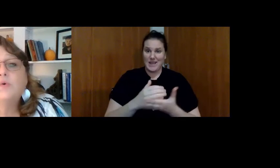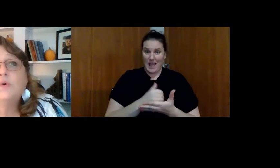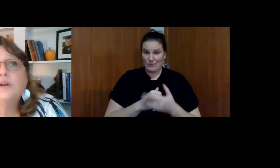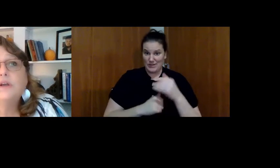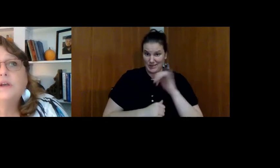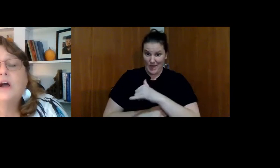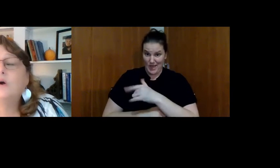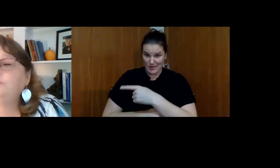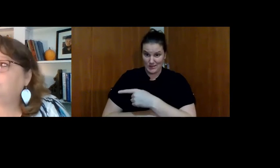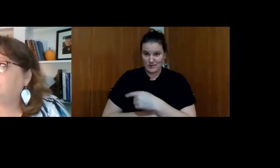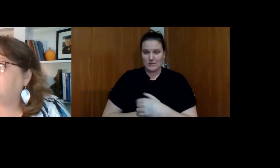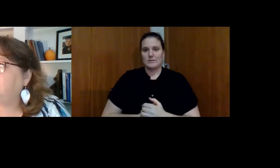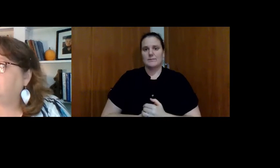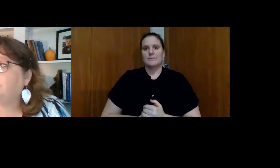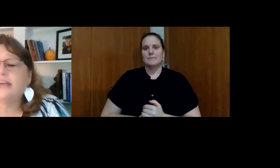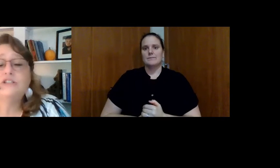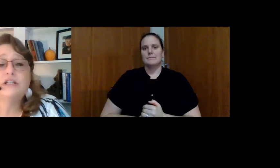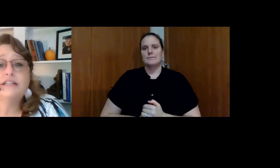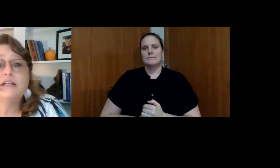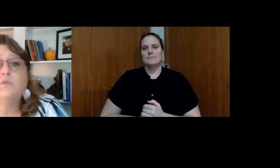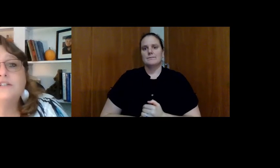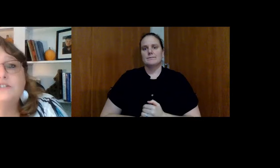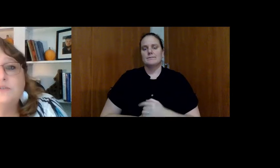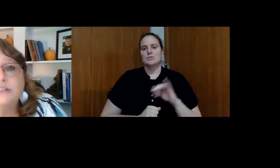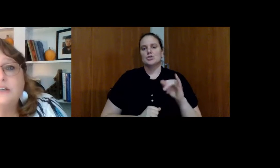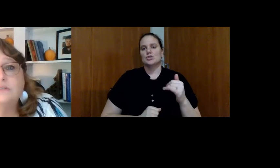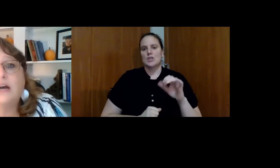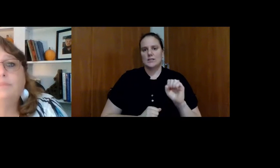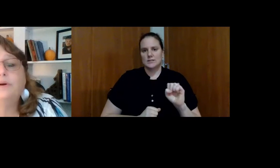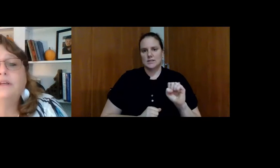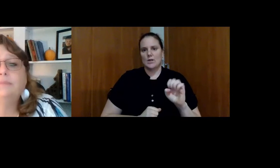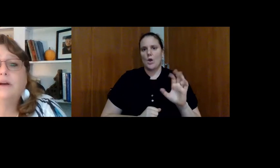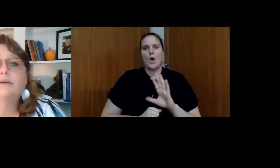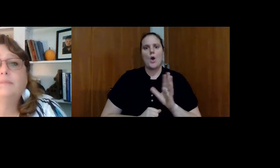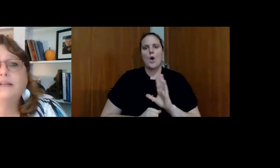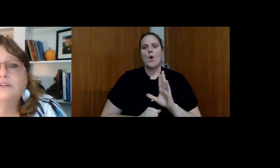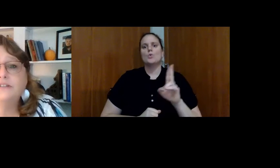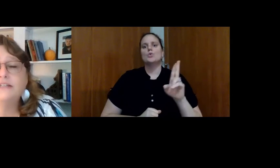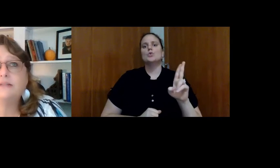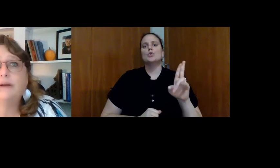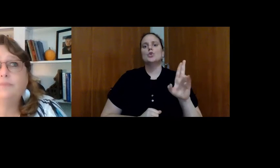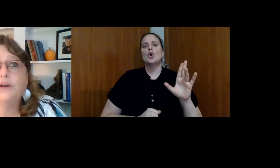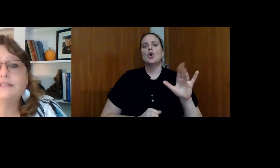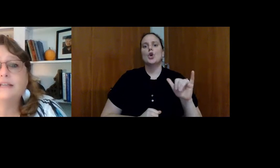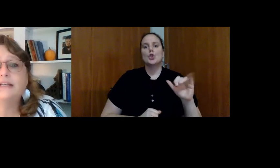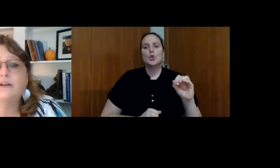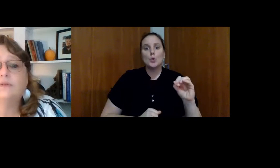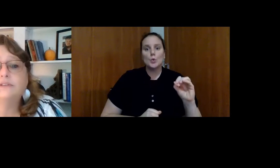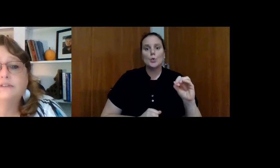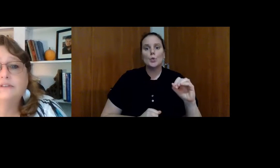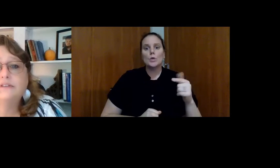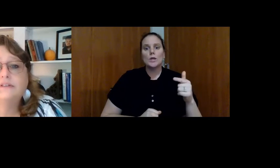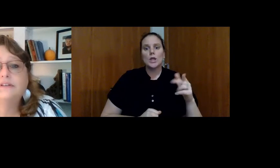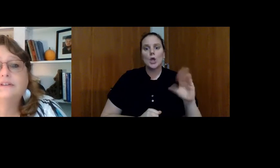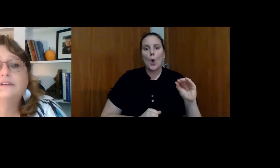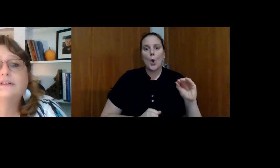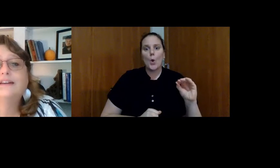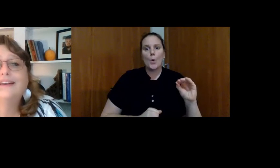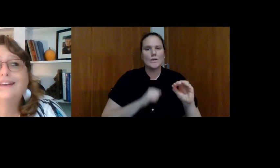So, oh, Yu-Gi-Oh, you're right, Jesse. It was Yu-Gi-Oh, not Pokemon. My goodness, my brain's getting old.